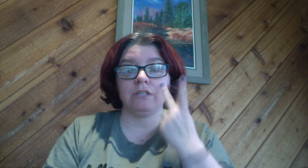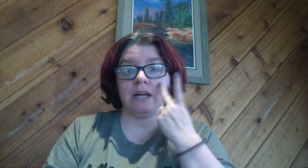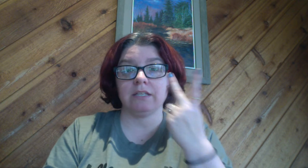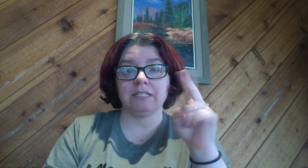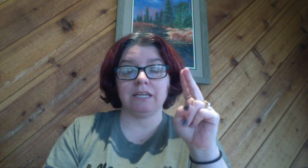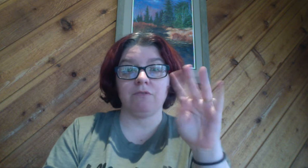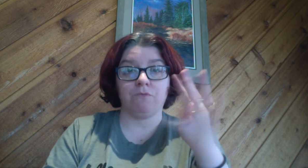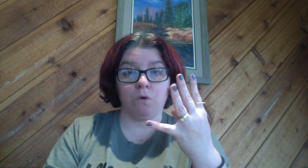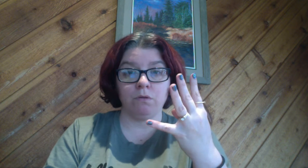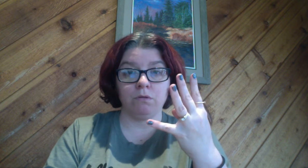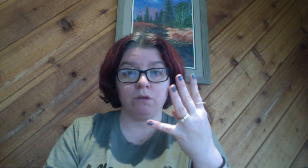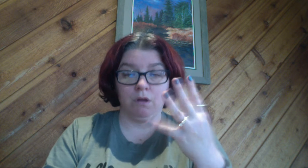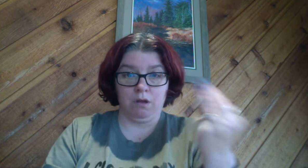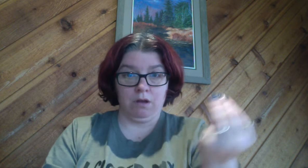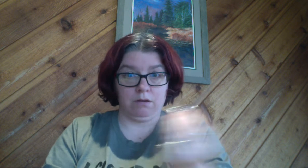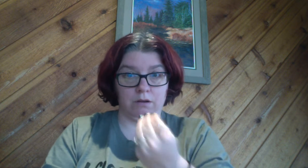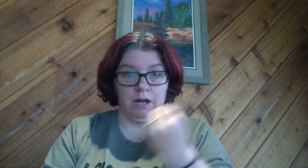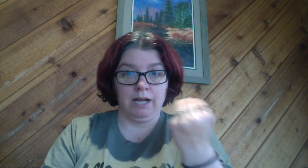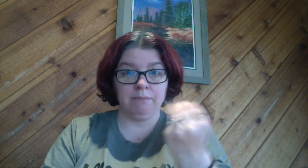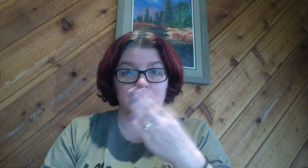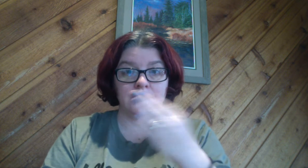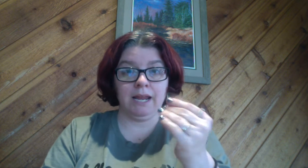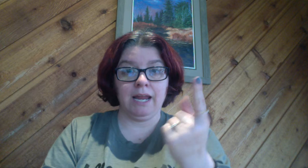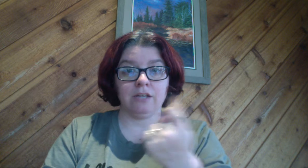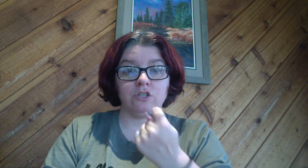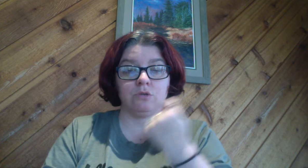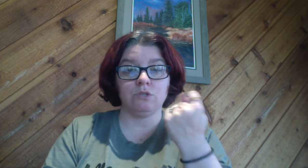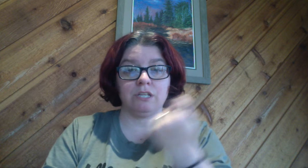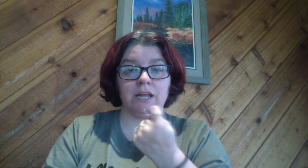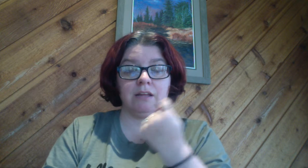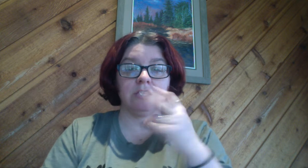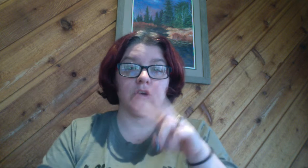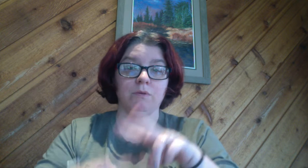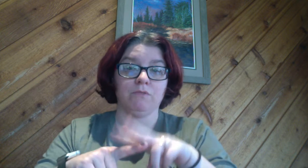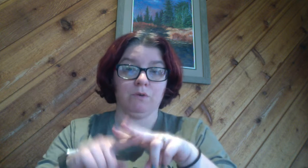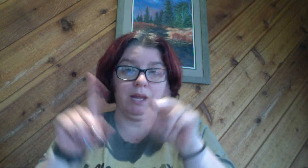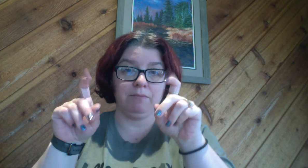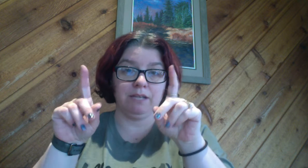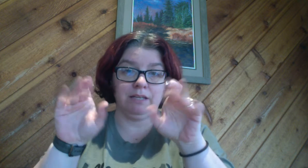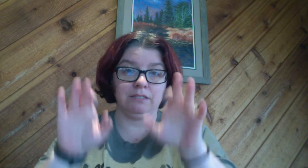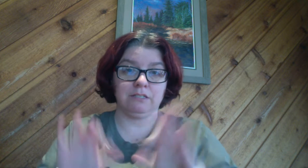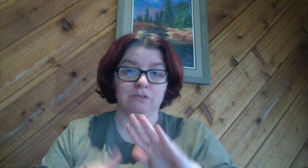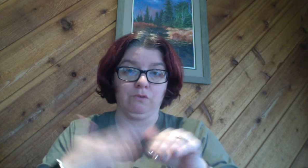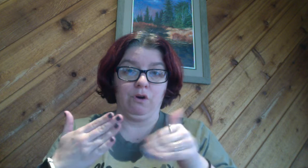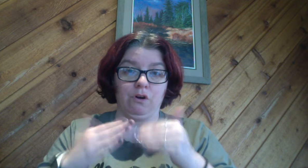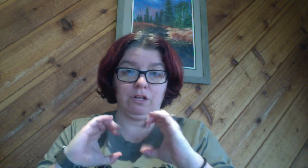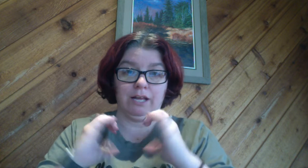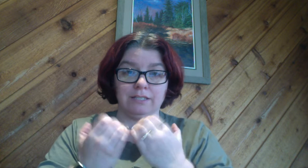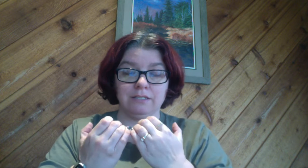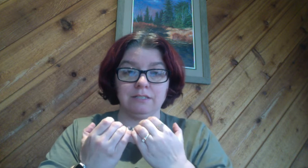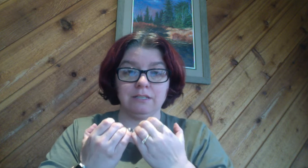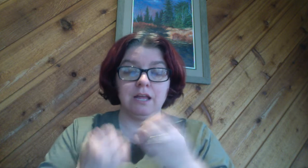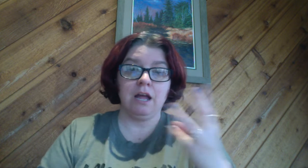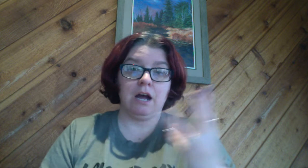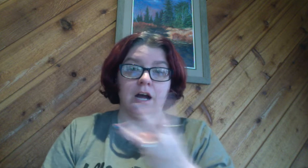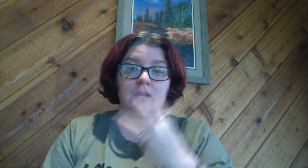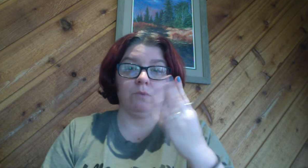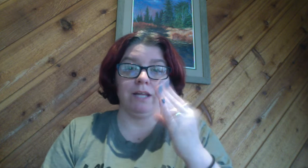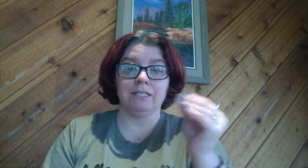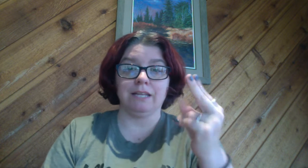I'll see fourth on Monday and Tuesday there will be vocab tests for all classes on Wednesday